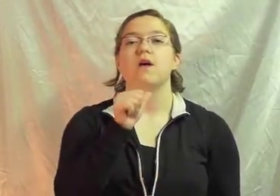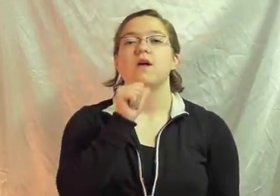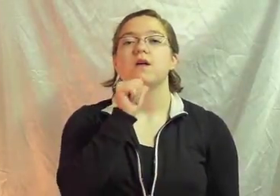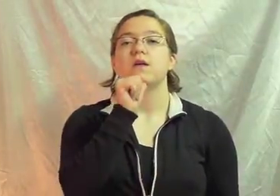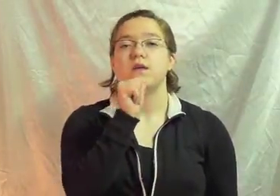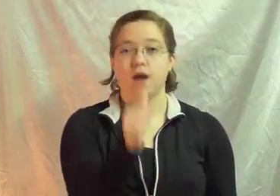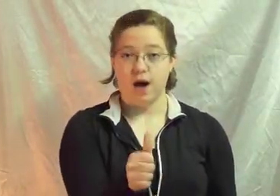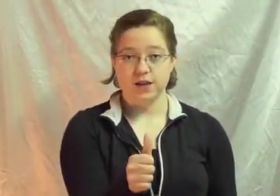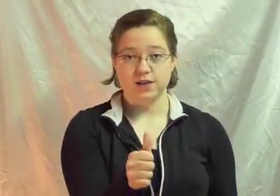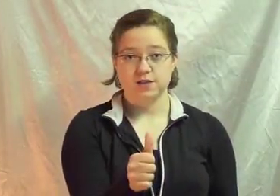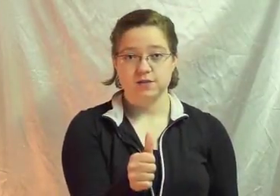Not